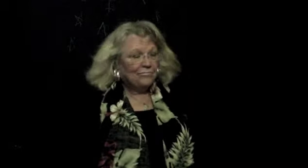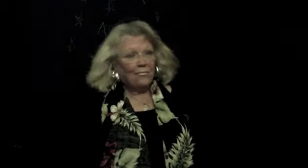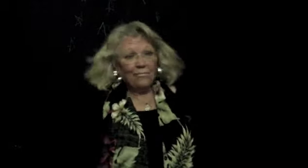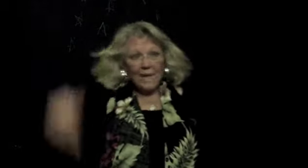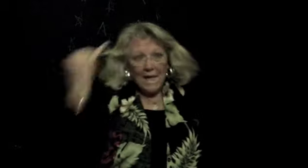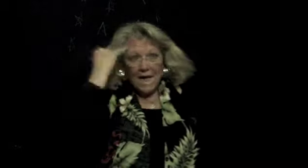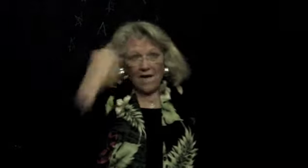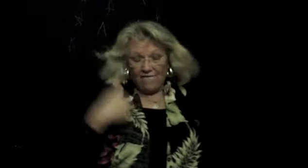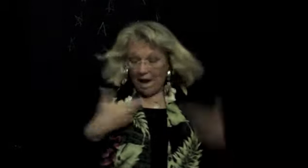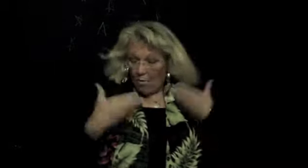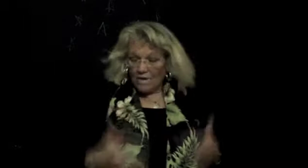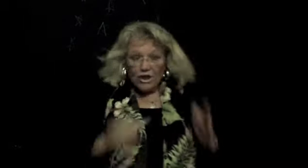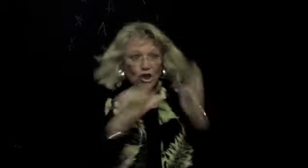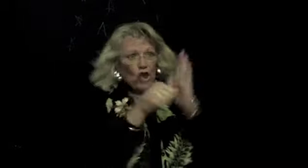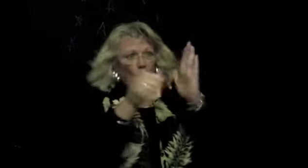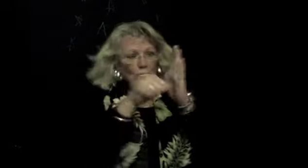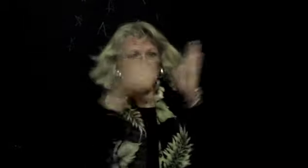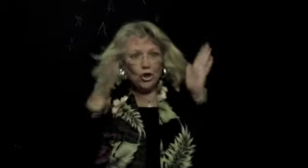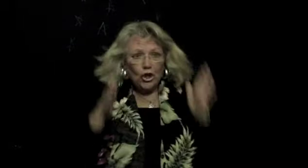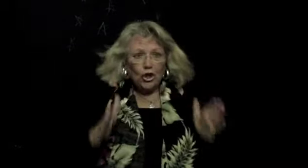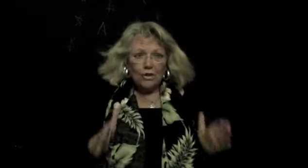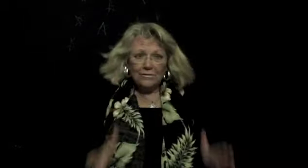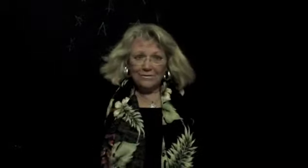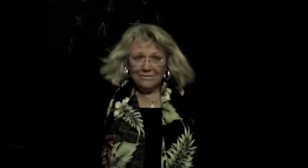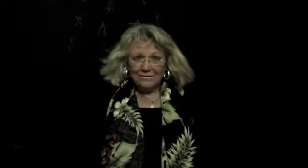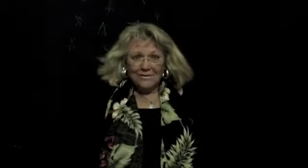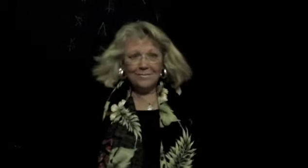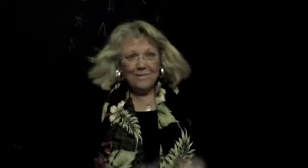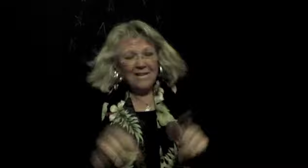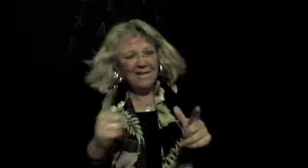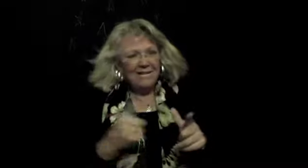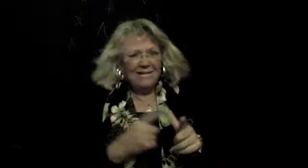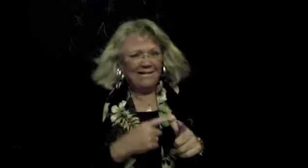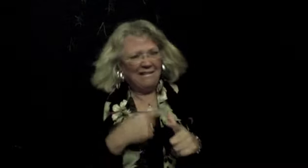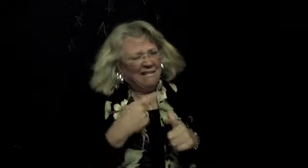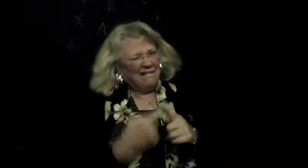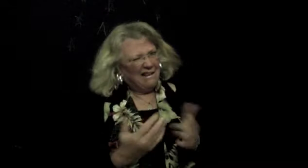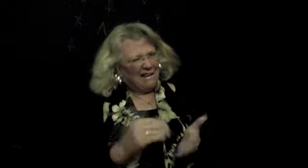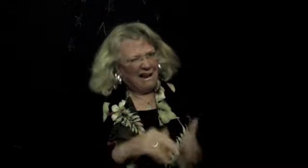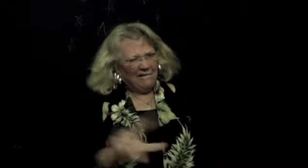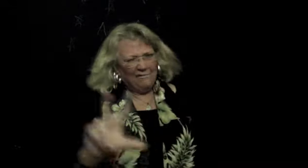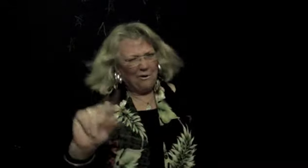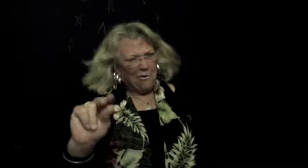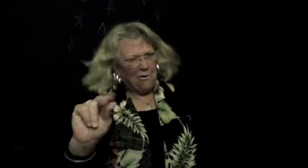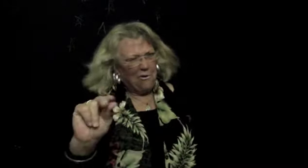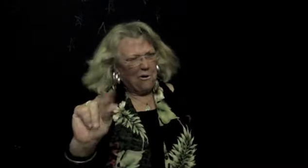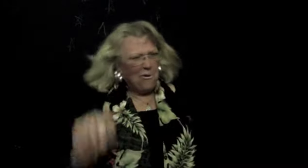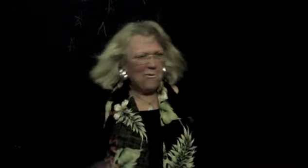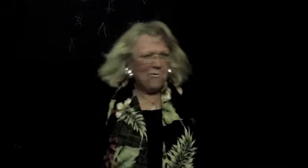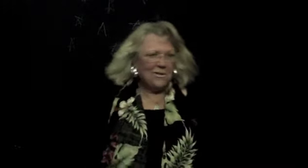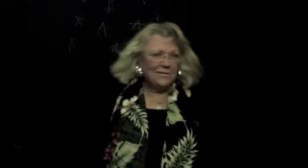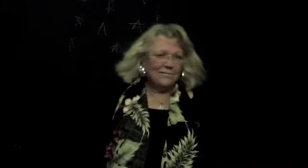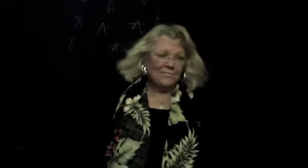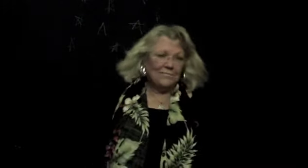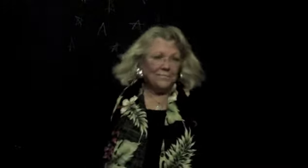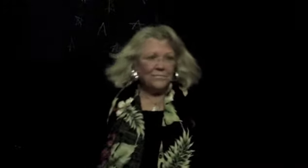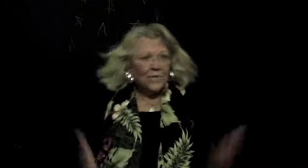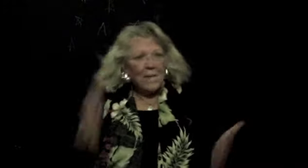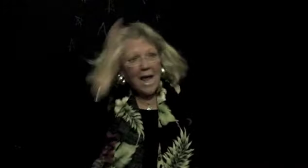If I was a sculptor, but then again, no Or a man